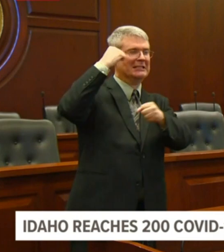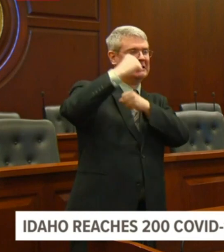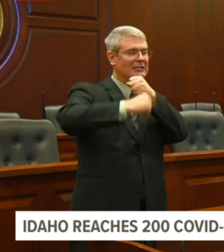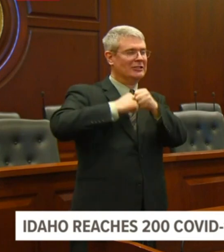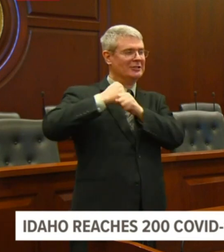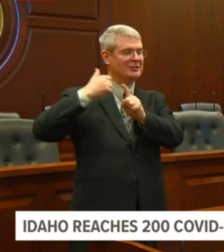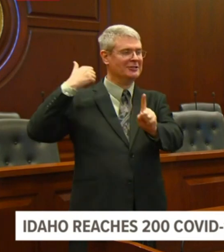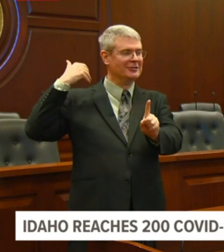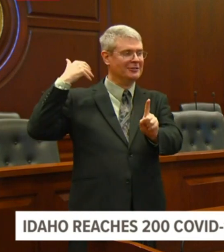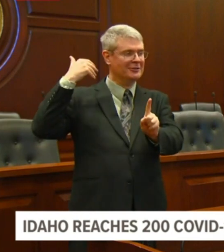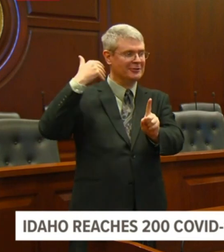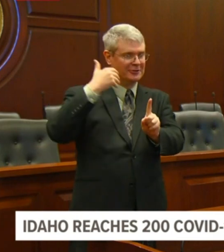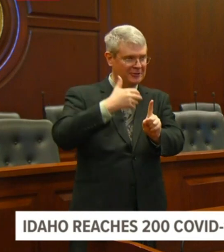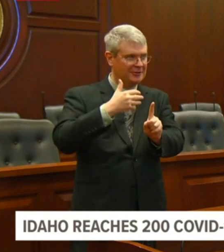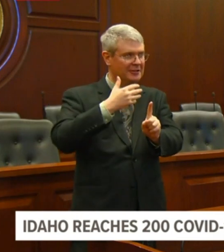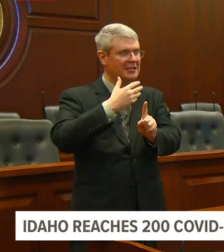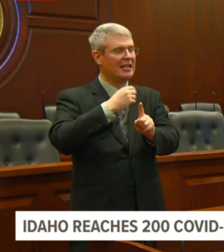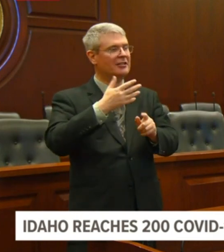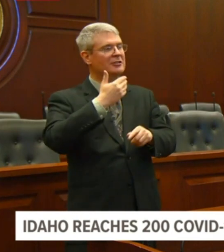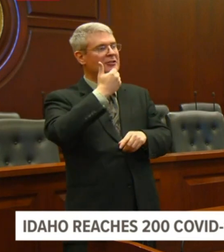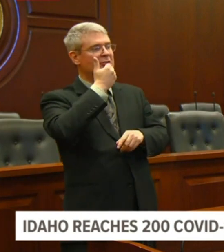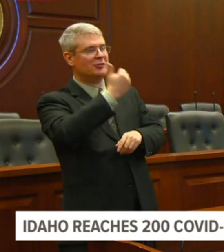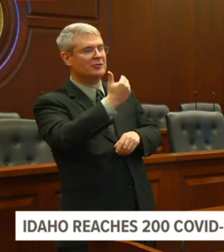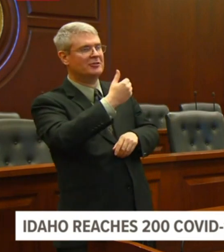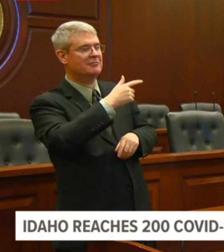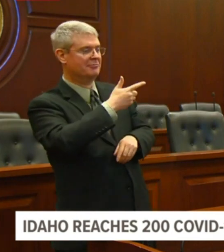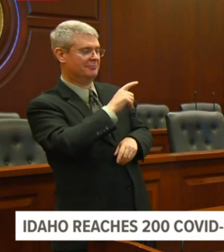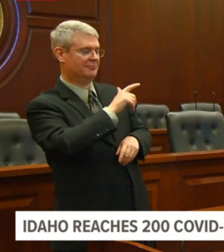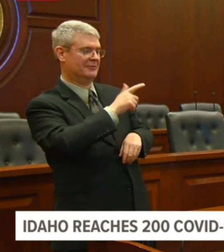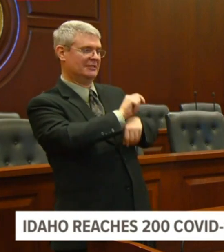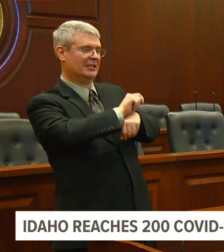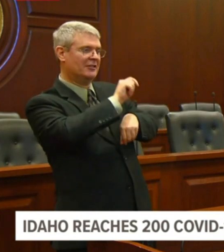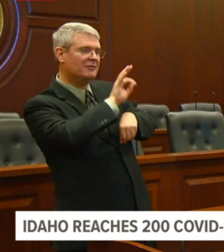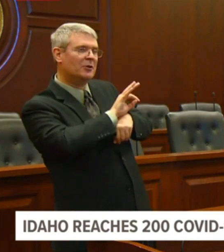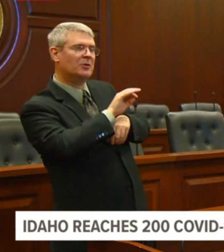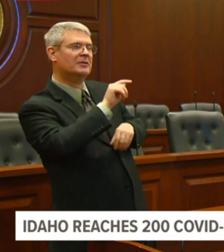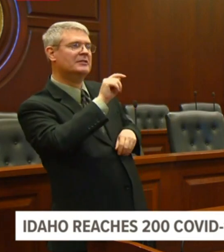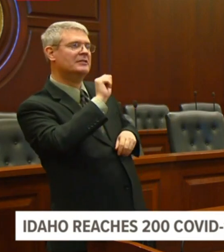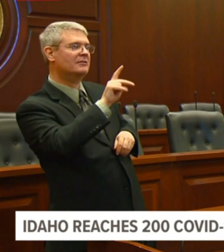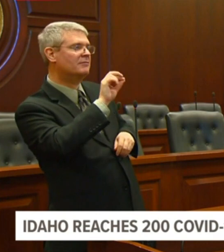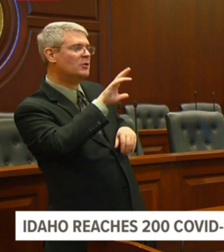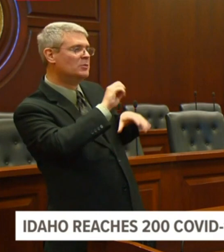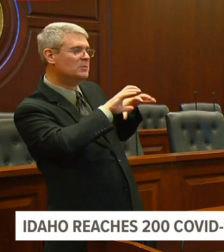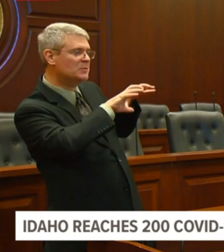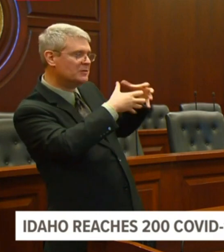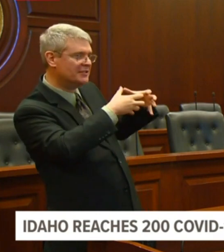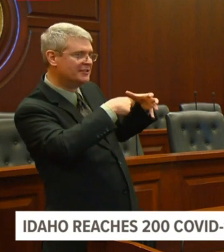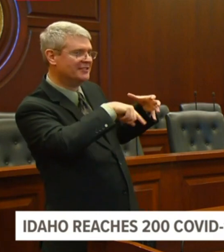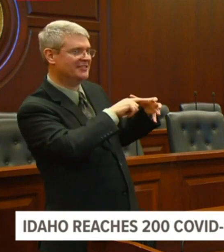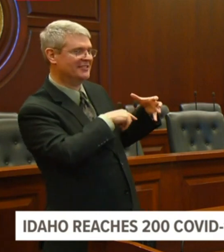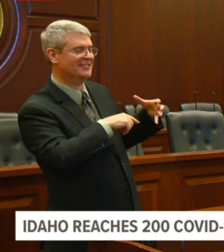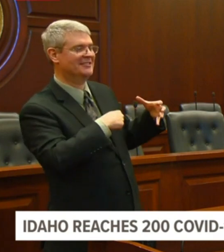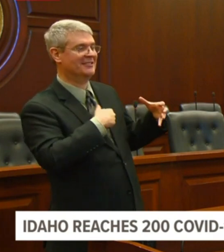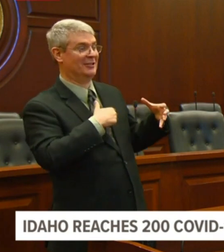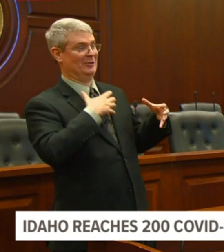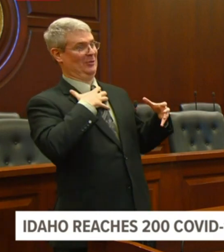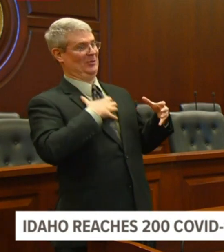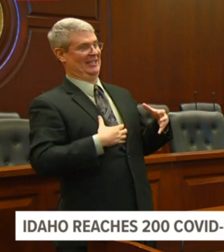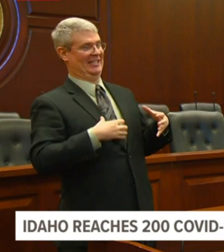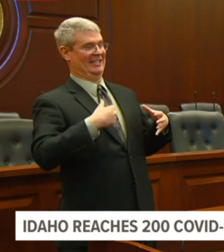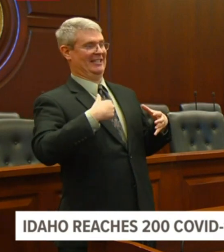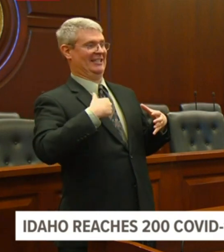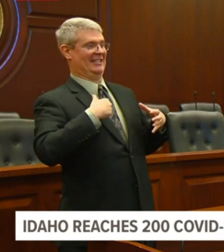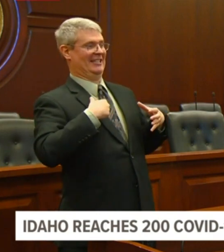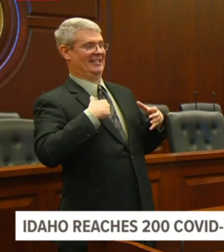of my coronavirus working group. Uh, if, if I had time, I'd sit in on all their meetings. I'm learning, uh,